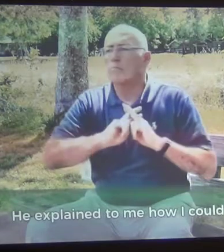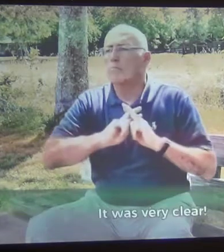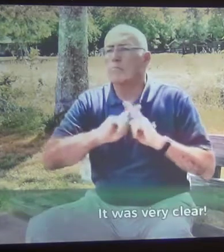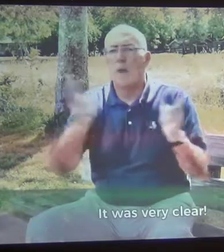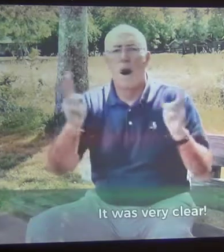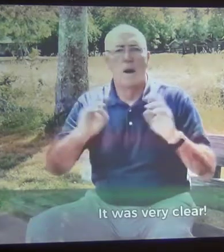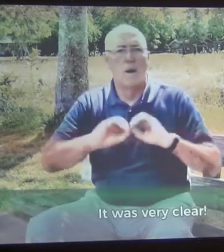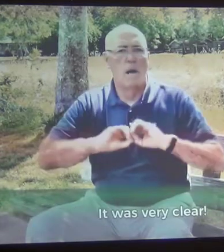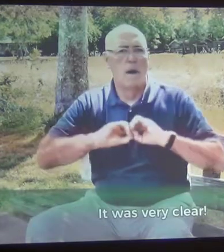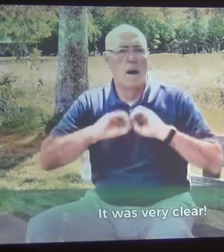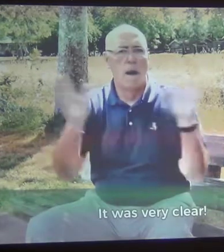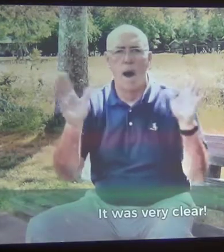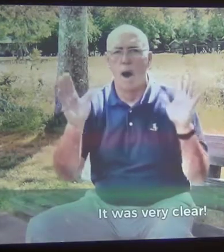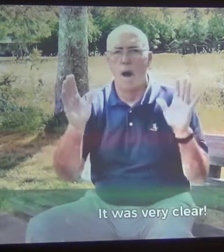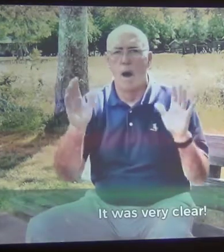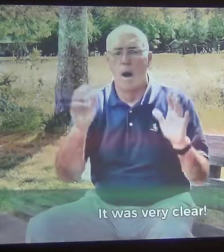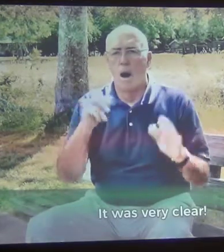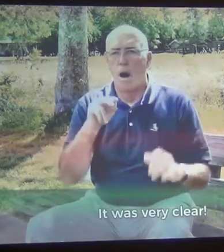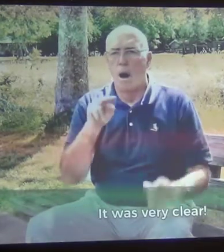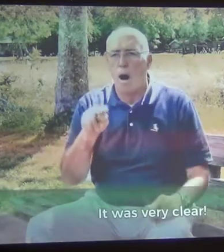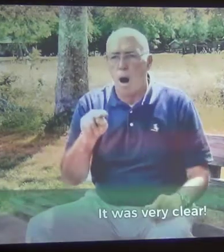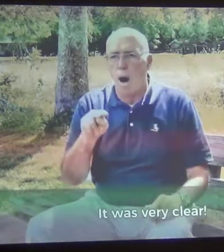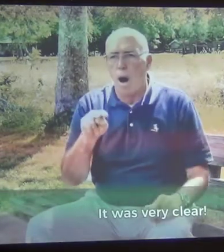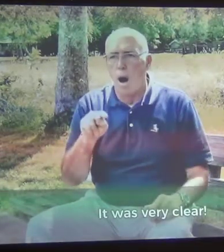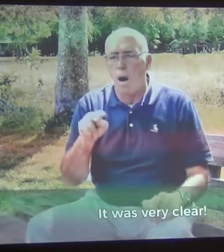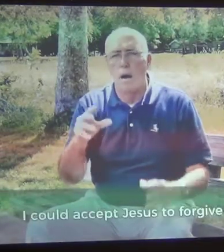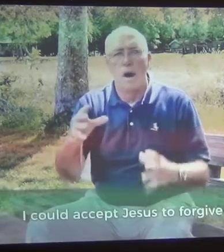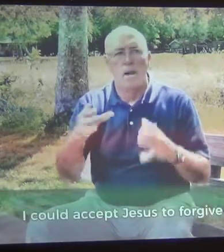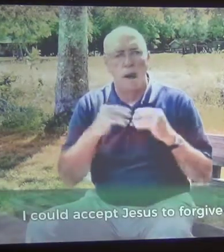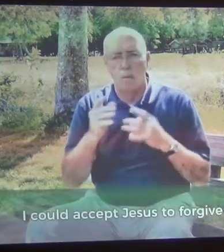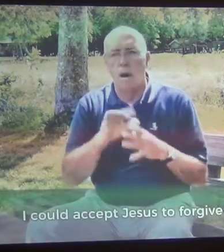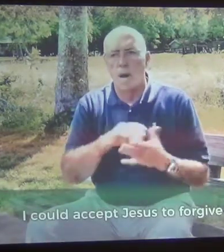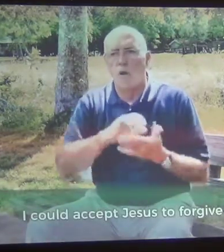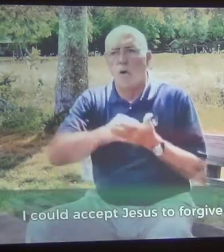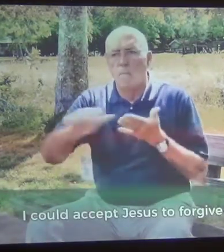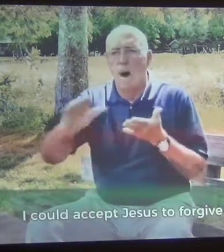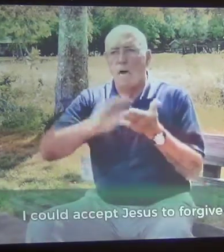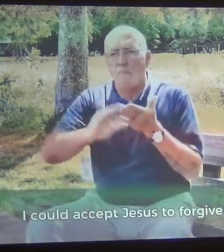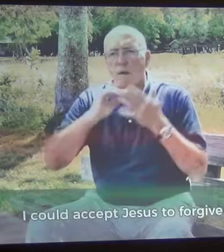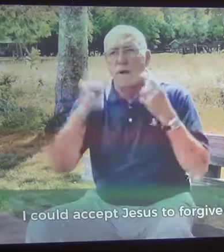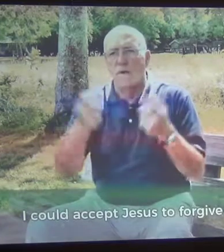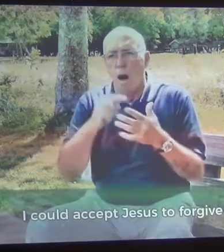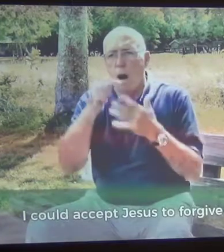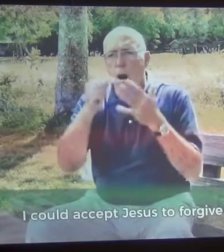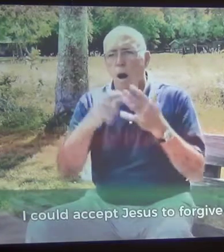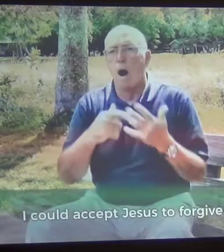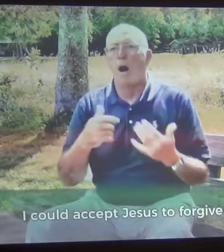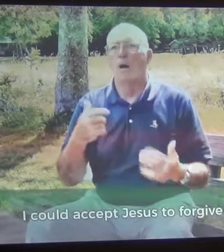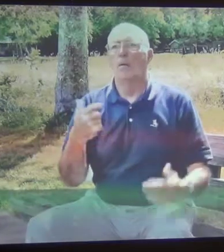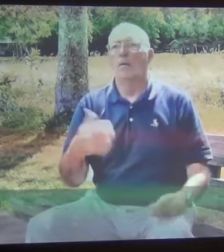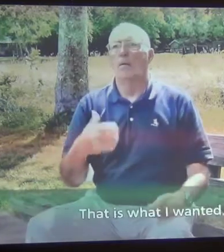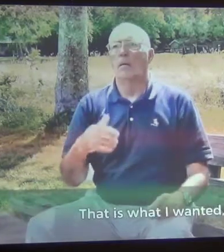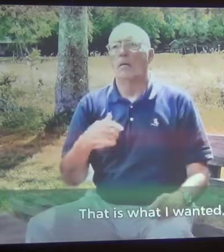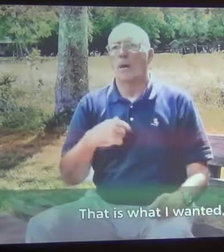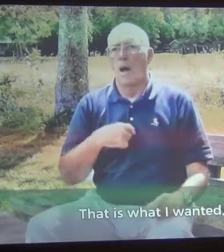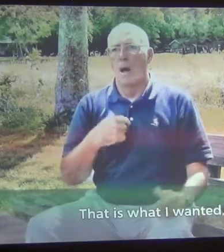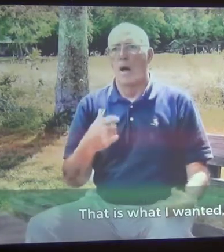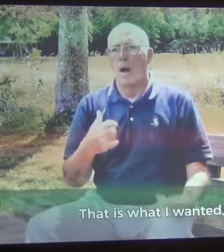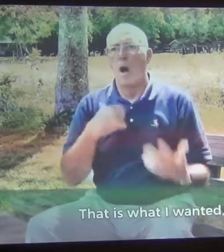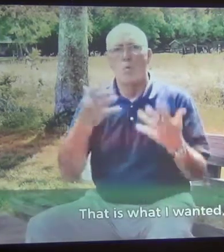It was very clear. I could accept Jesus to forgive my sins. That